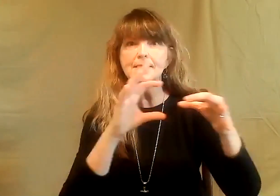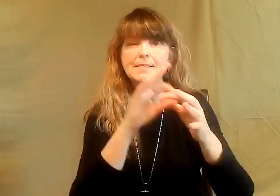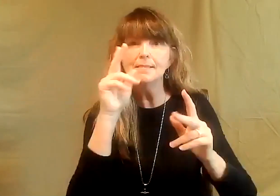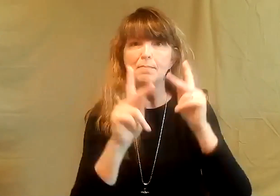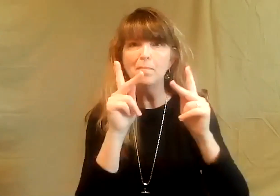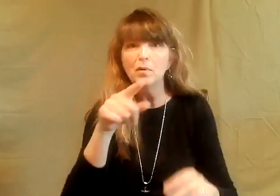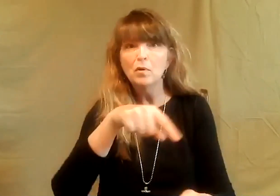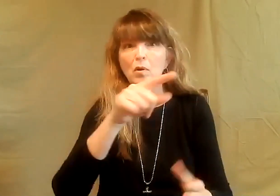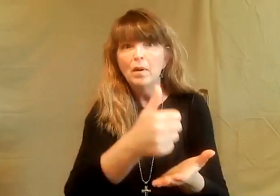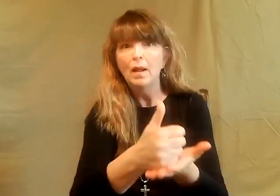connected.